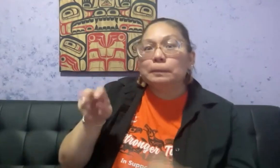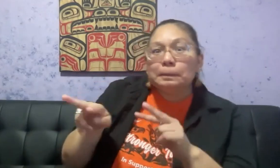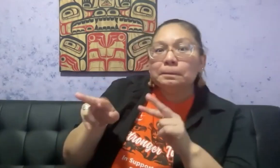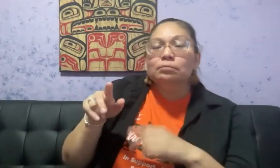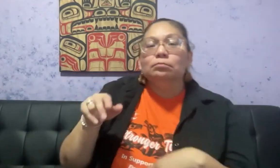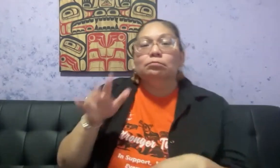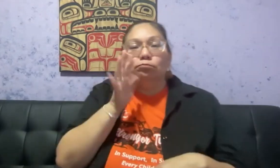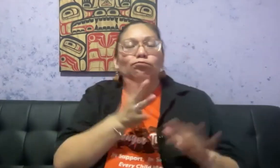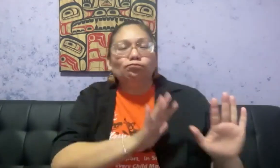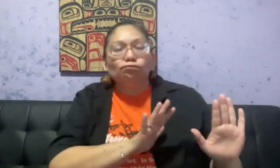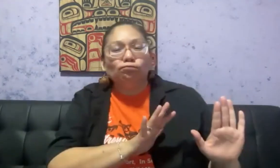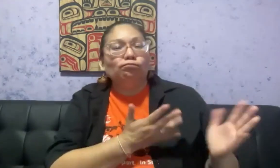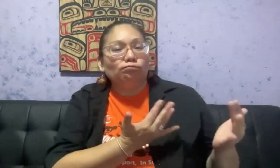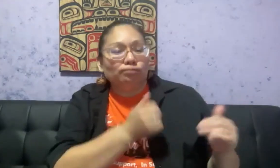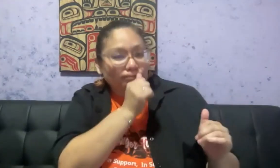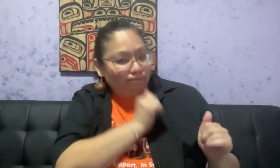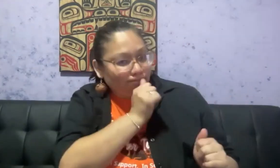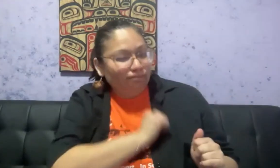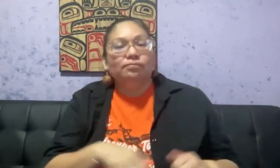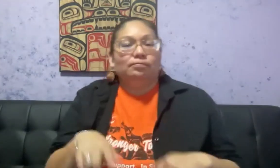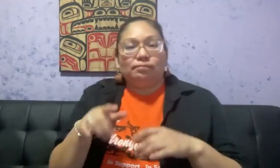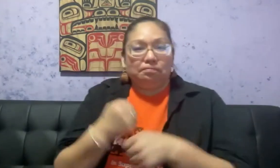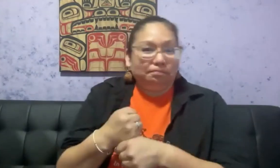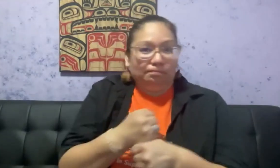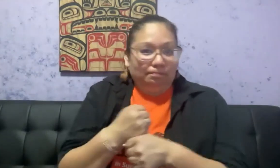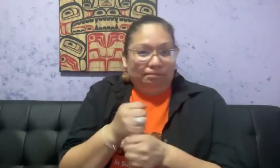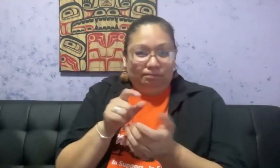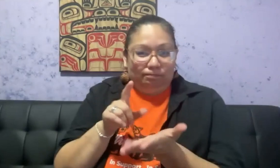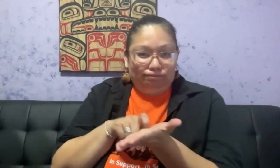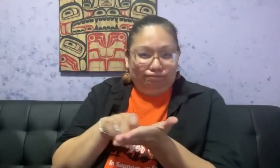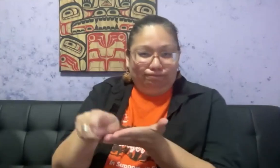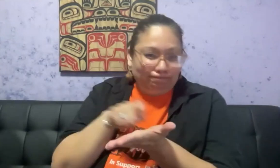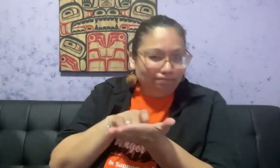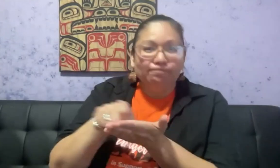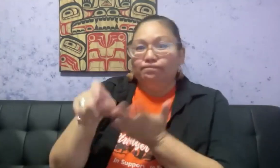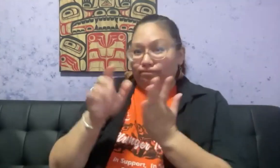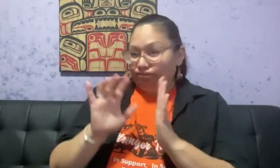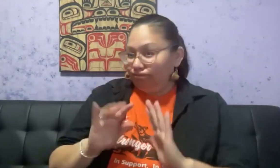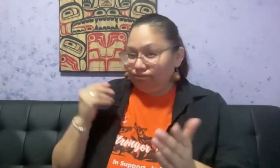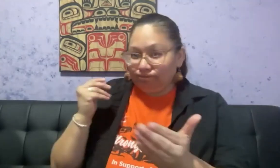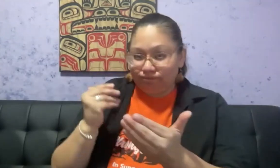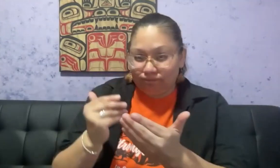Phyllis was very excited, but she had to be patient while her grandmother finished sewing her dress.